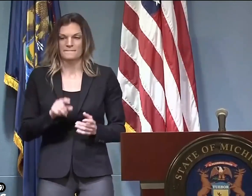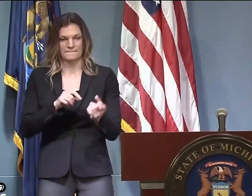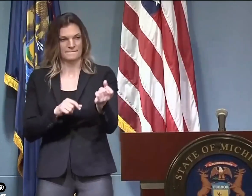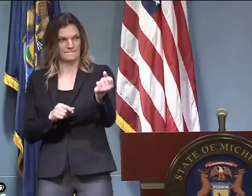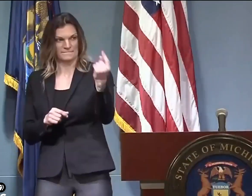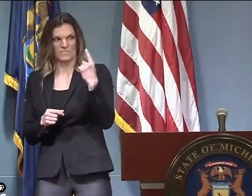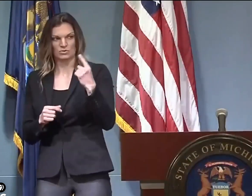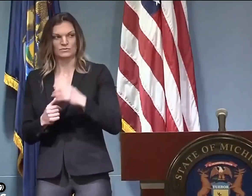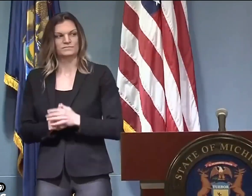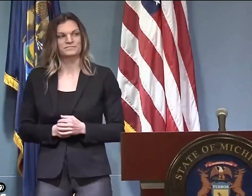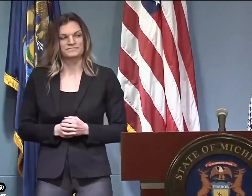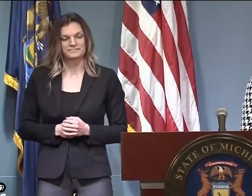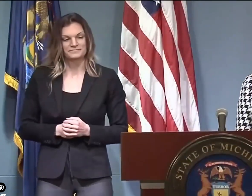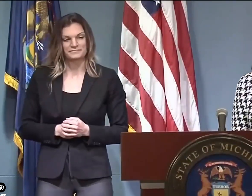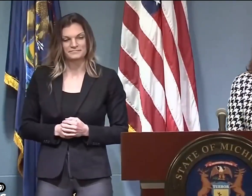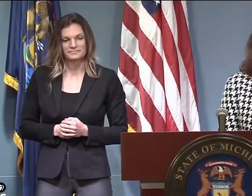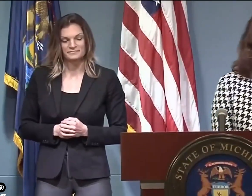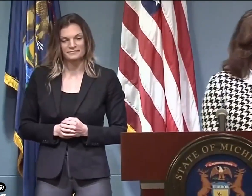last round of questions?